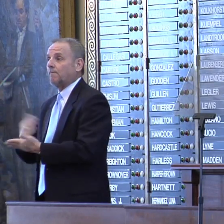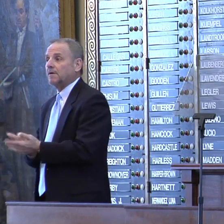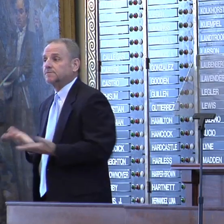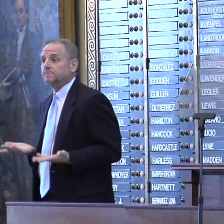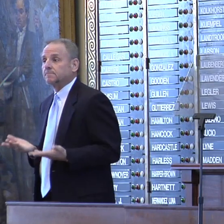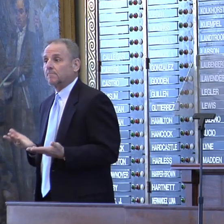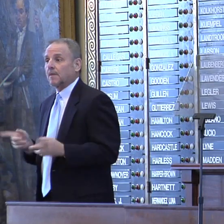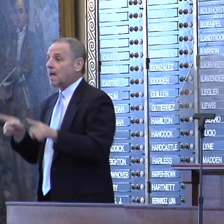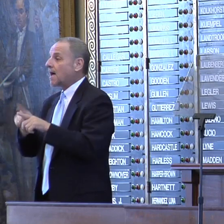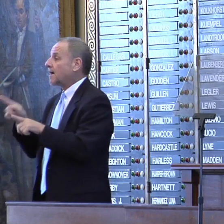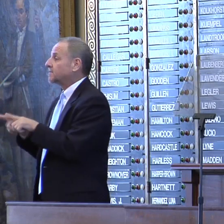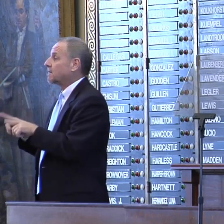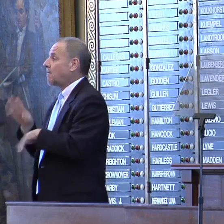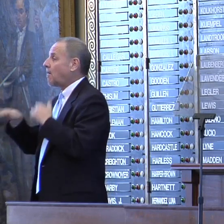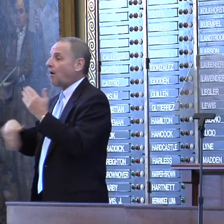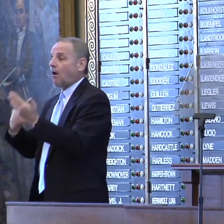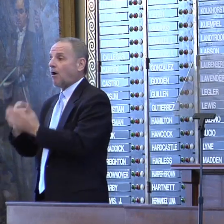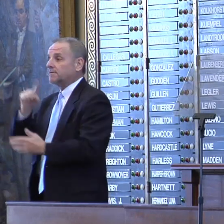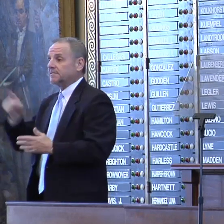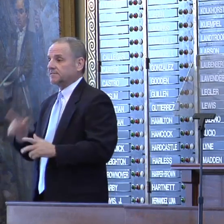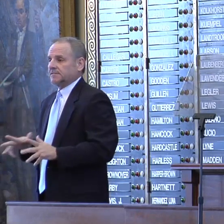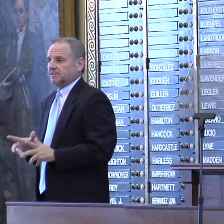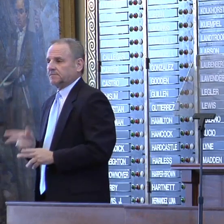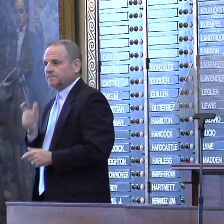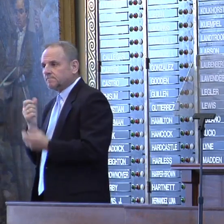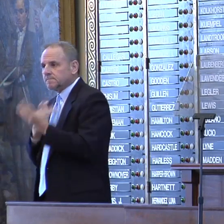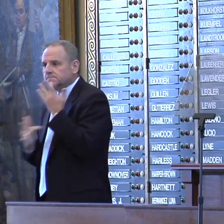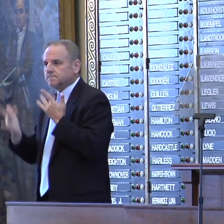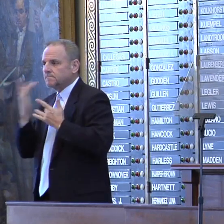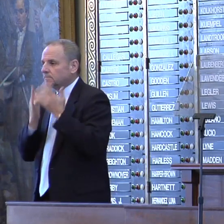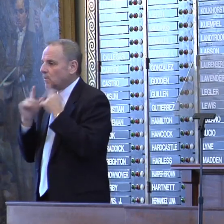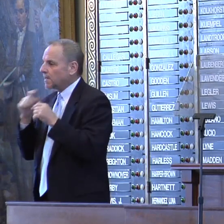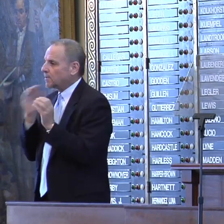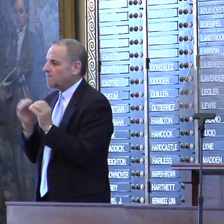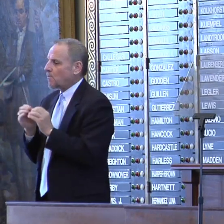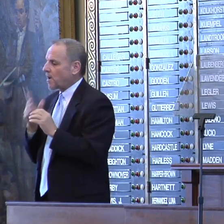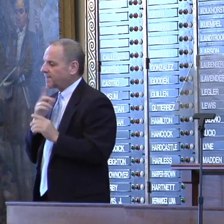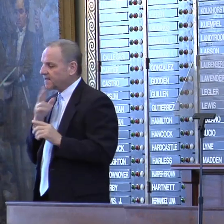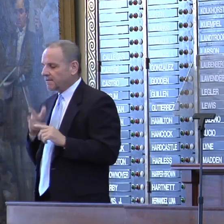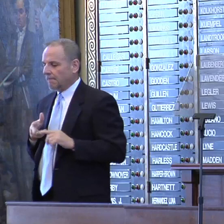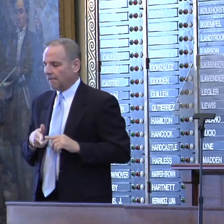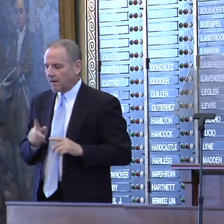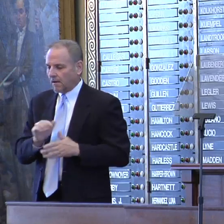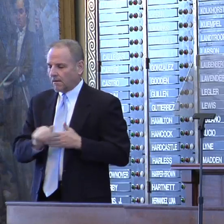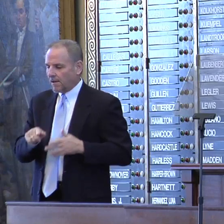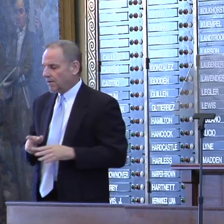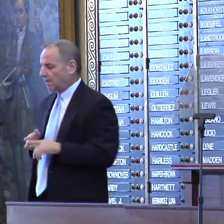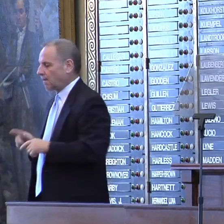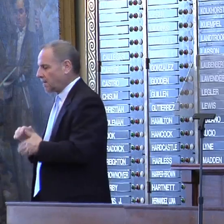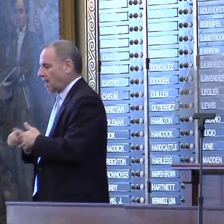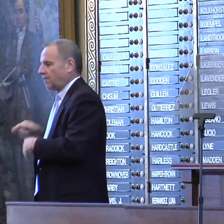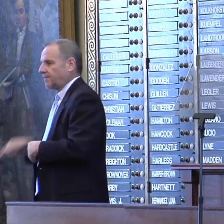As all Texans tighten their belts, we need to do more than just shave a dollar here and a dollar there.